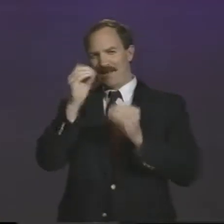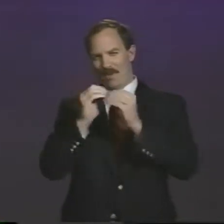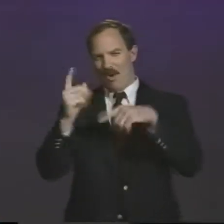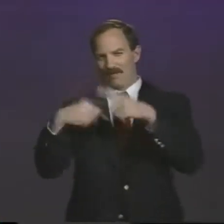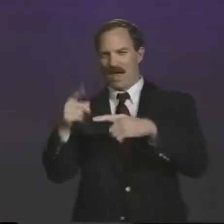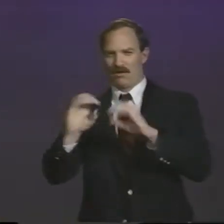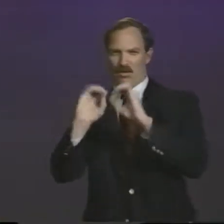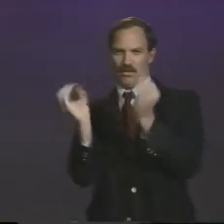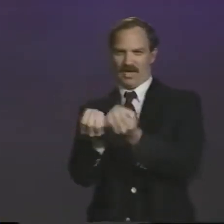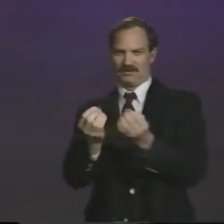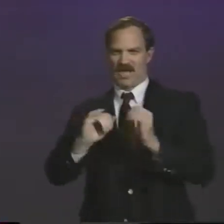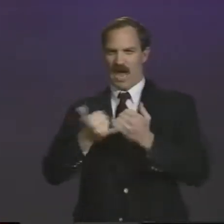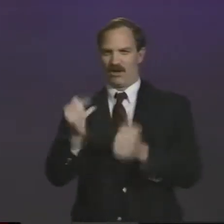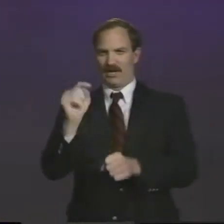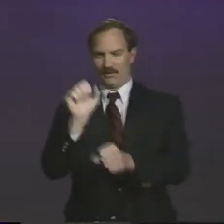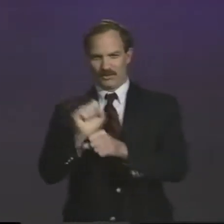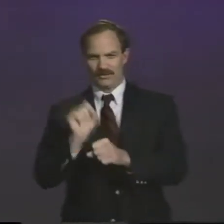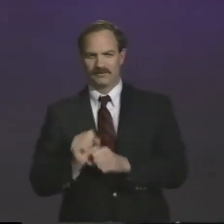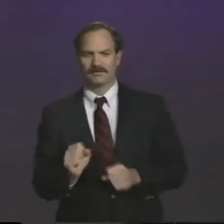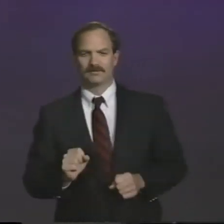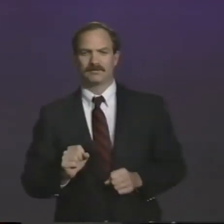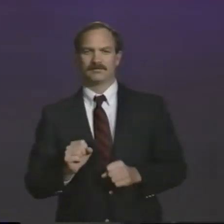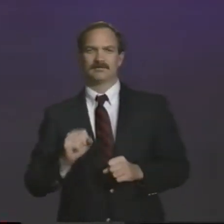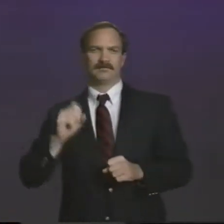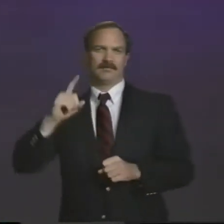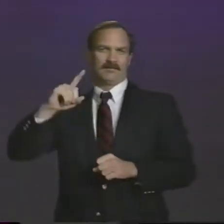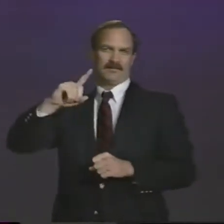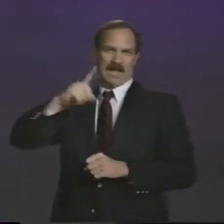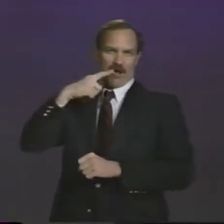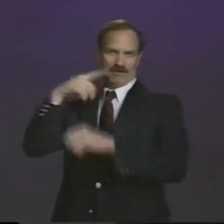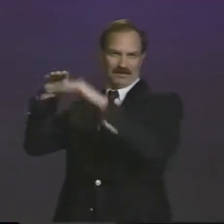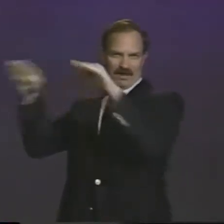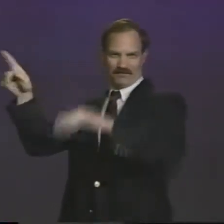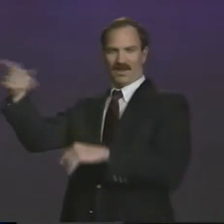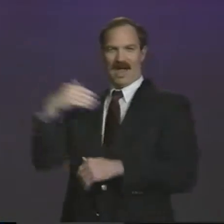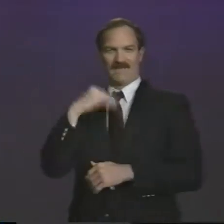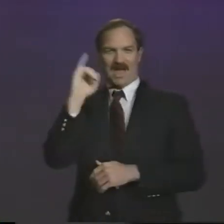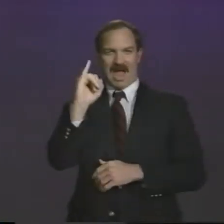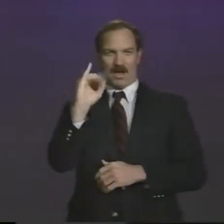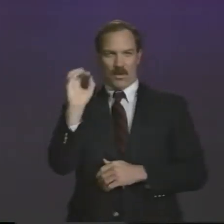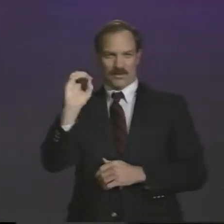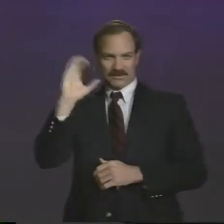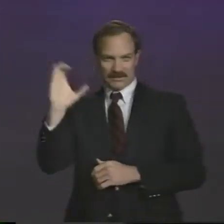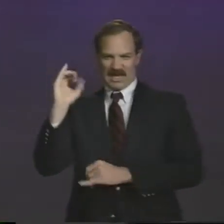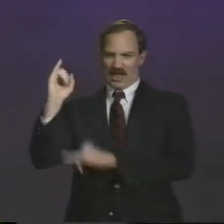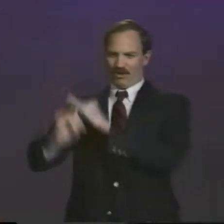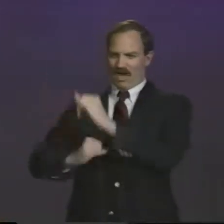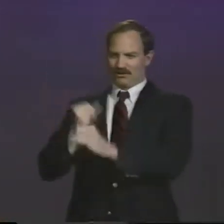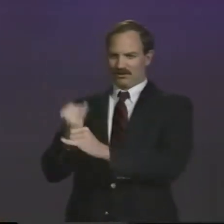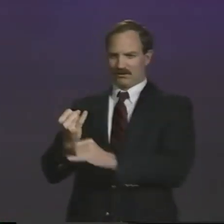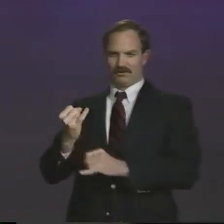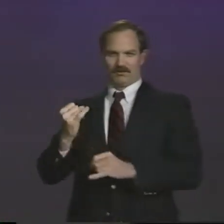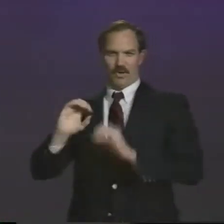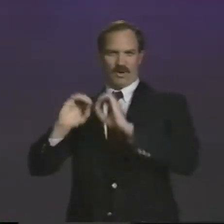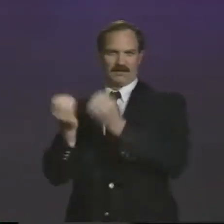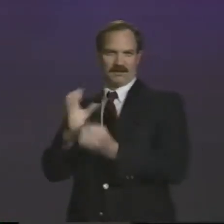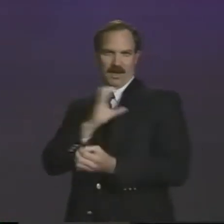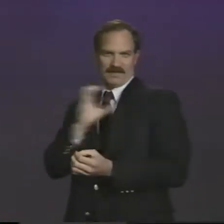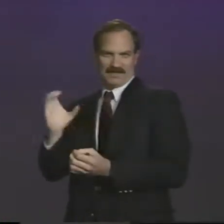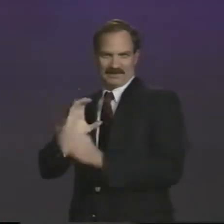Let me explain a little bit more about the organization and how it works. On the hearing level, we have an organization called the IOC, which is the